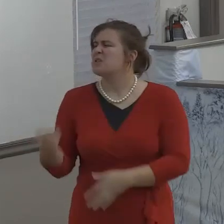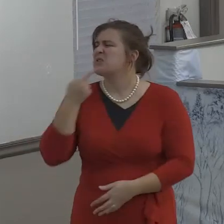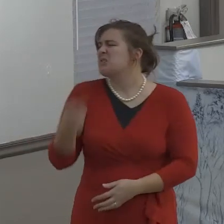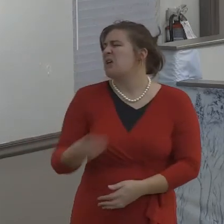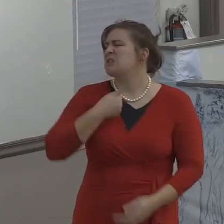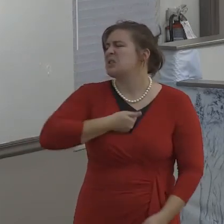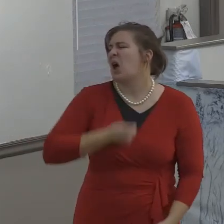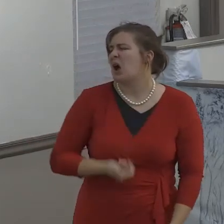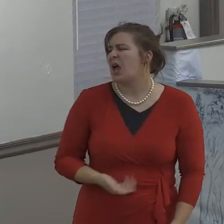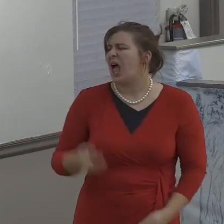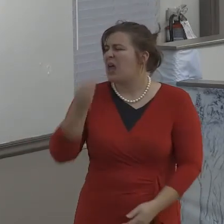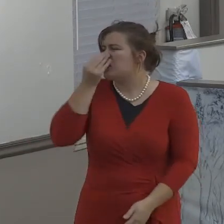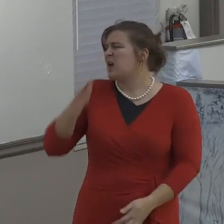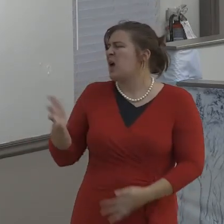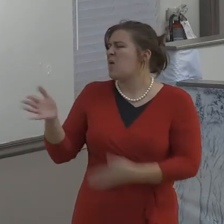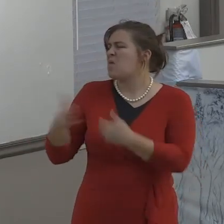Christian